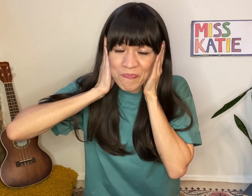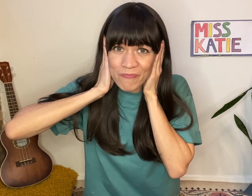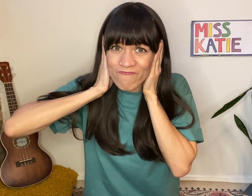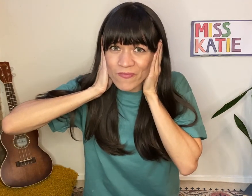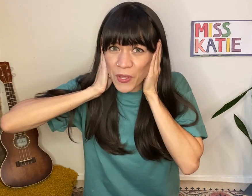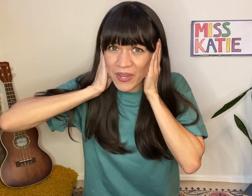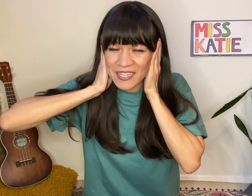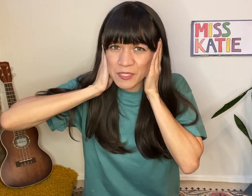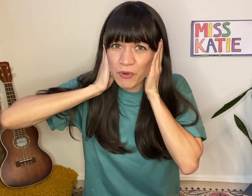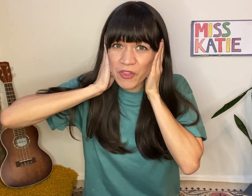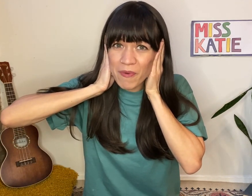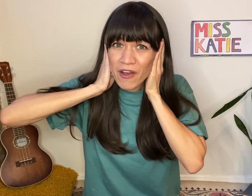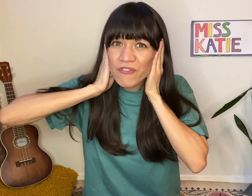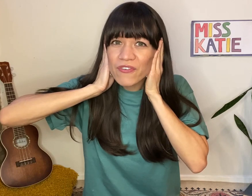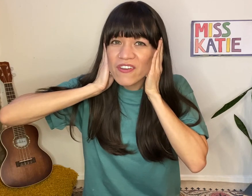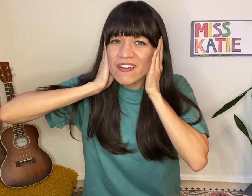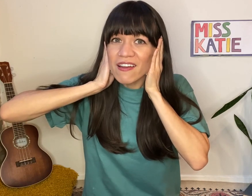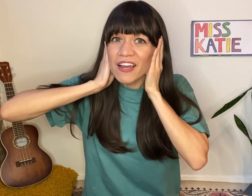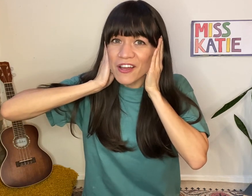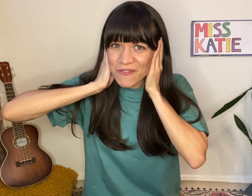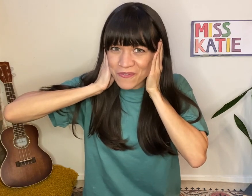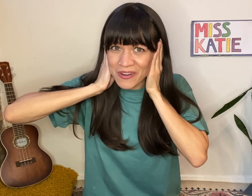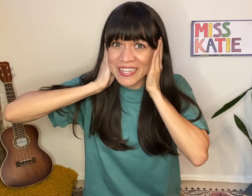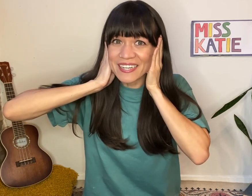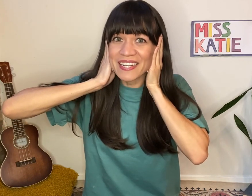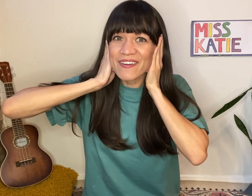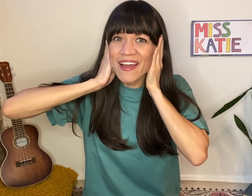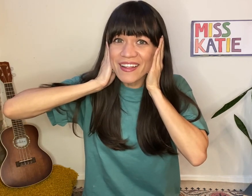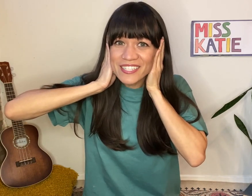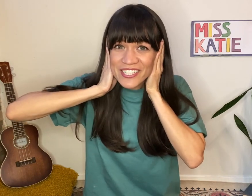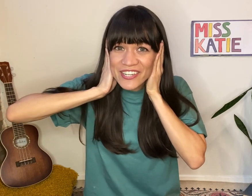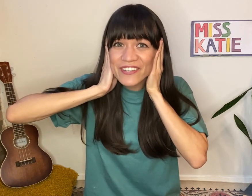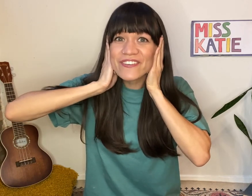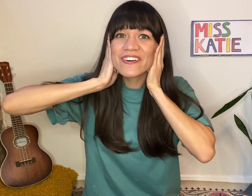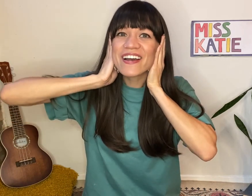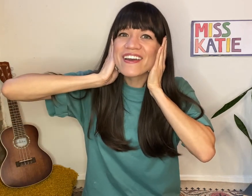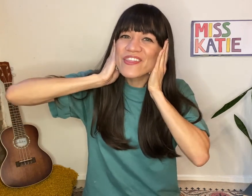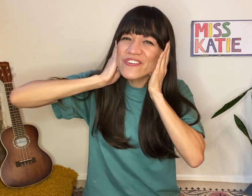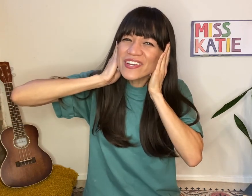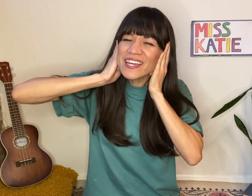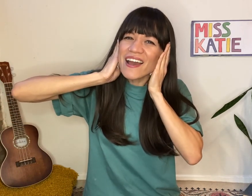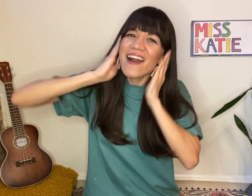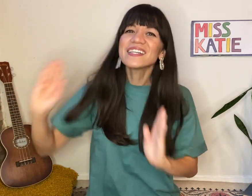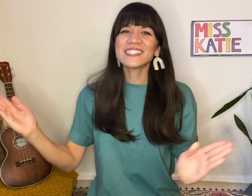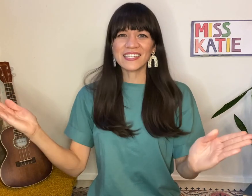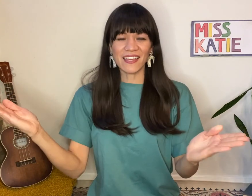Okay, let's pull them off. One, two, three, unstick!